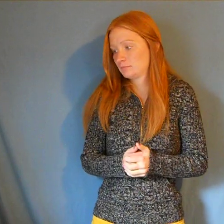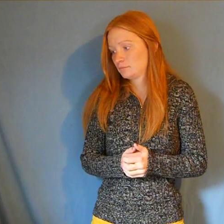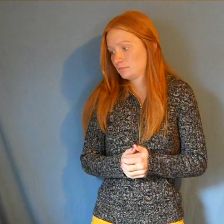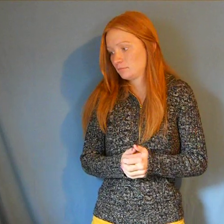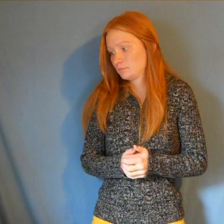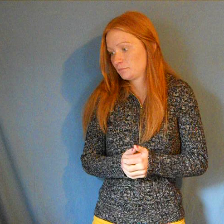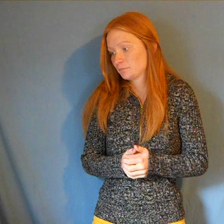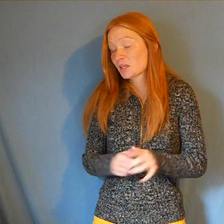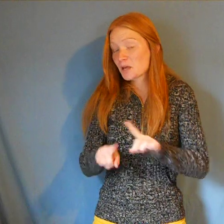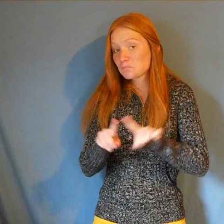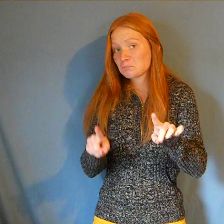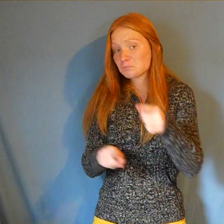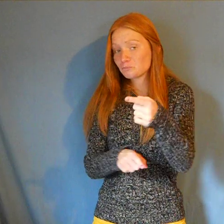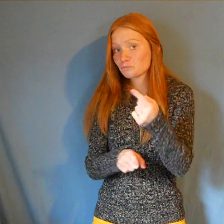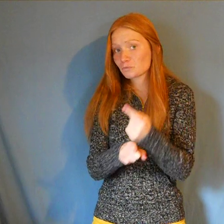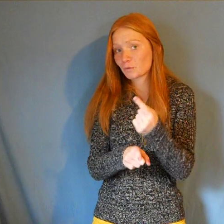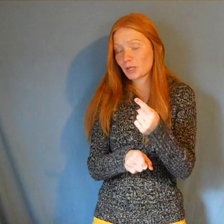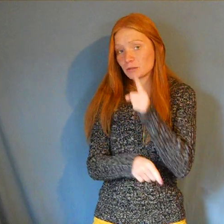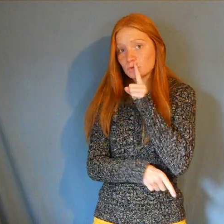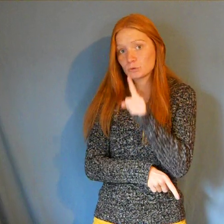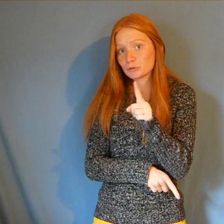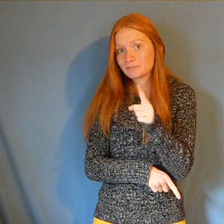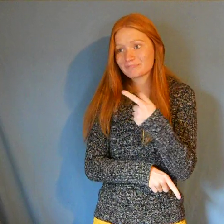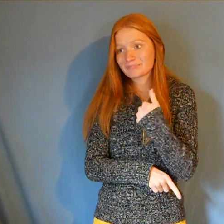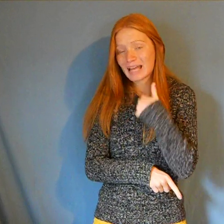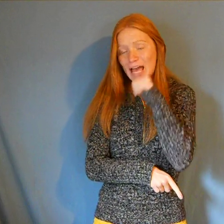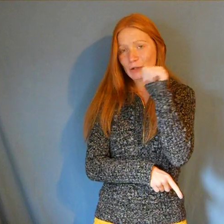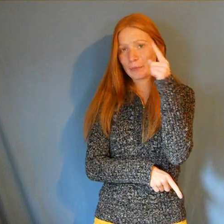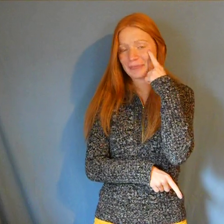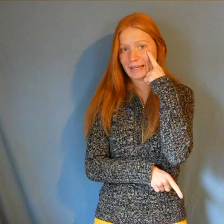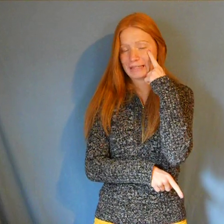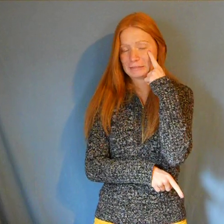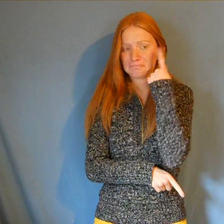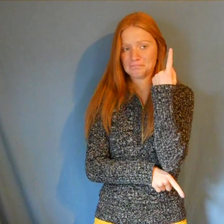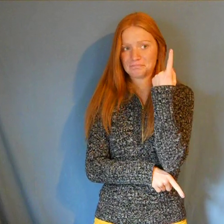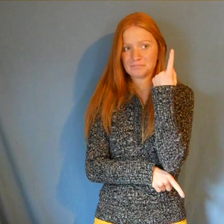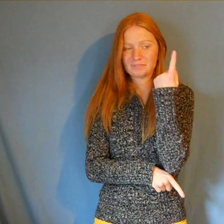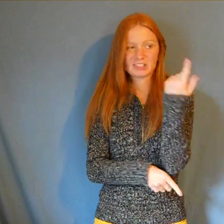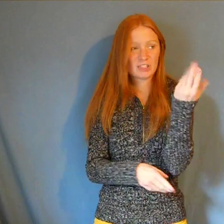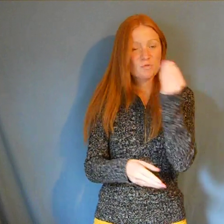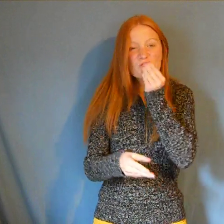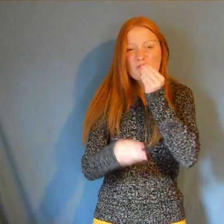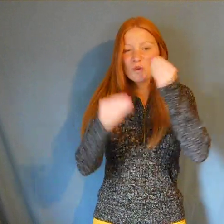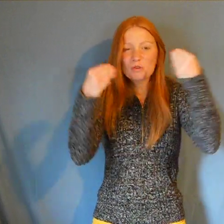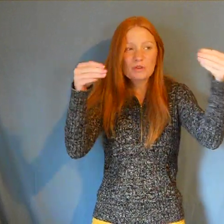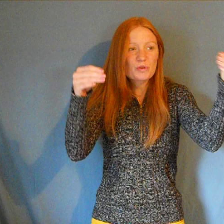But you're right. I don't think I've ever noticed anybody Deaf at the grocery store or at the bank.